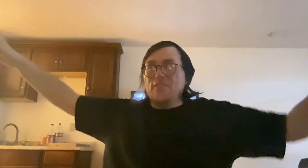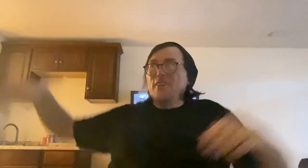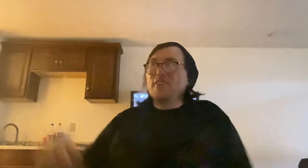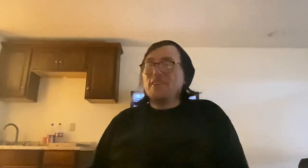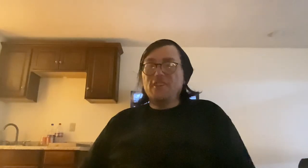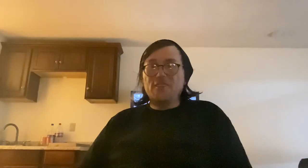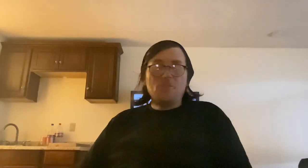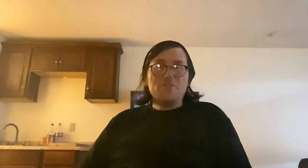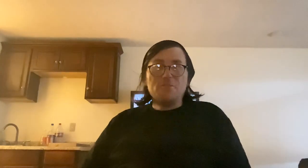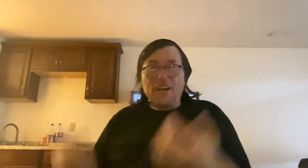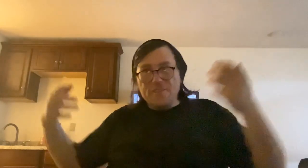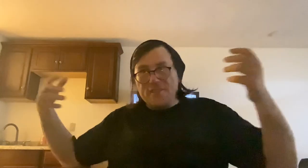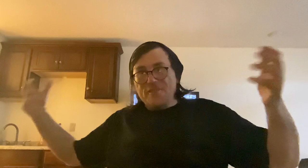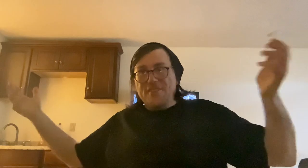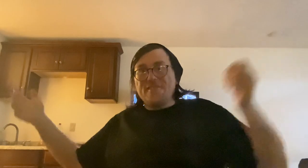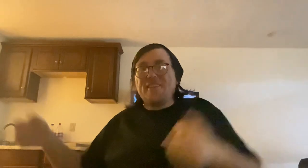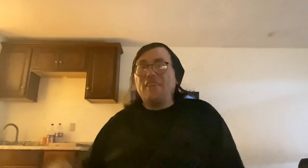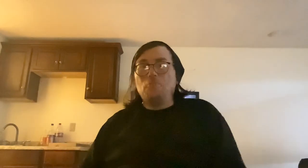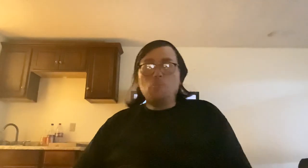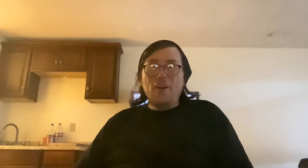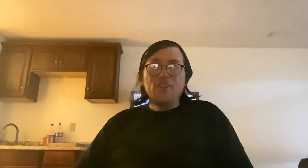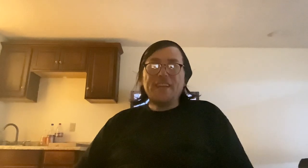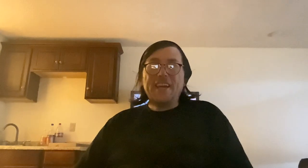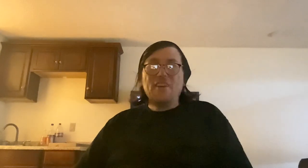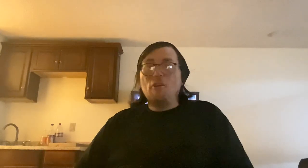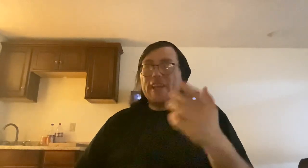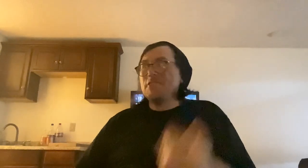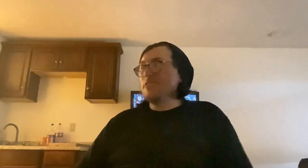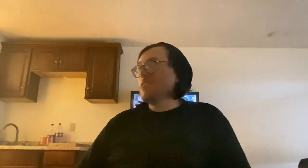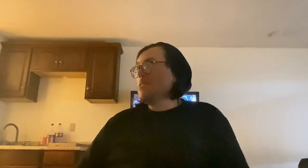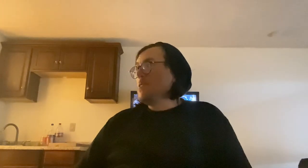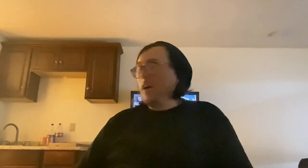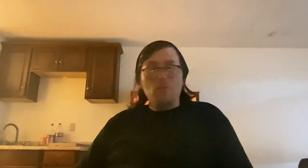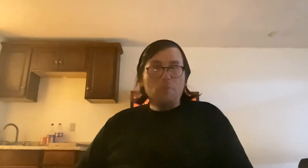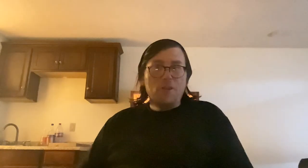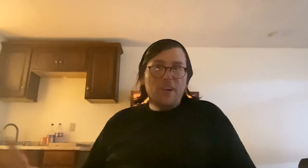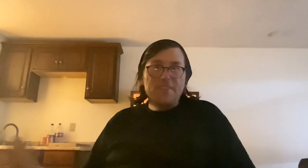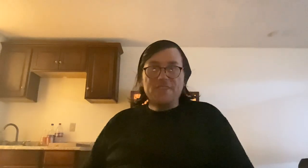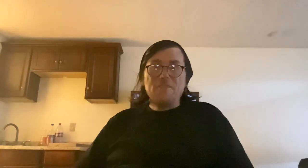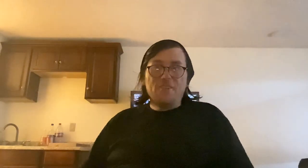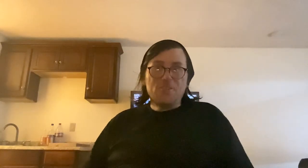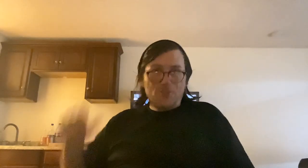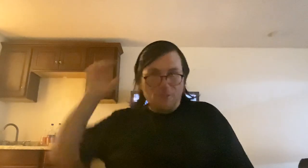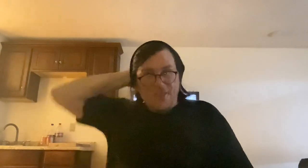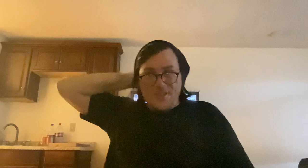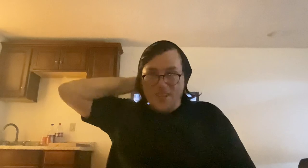early 2000s, that's kind of what we all did of all ages. We went on DeviantArt showing our stuff